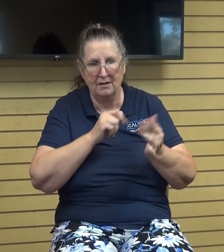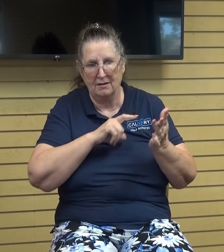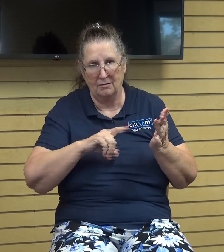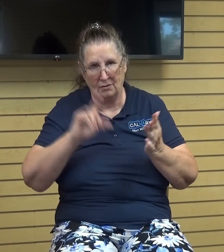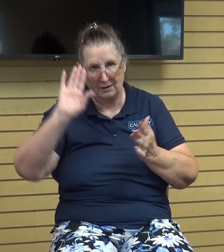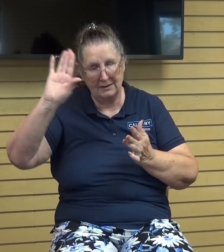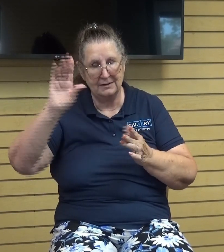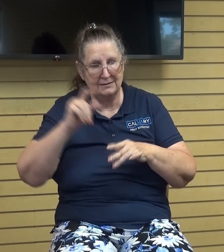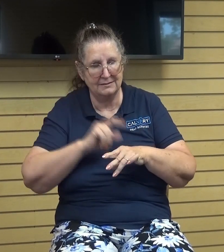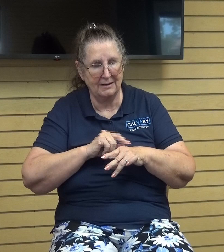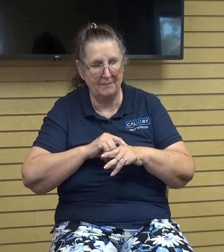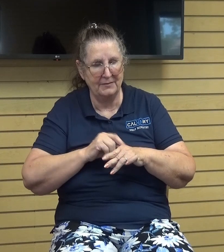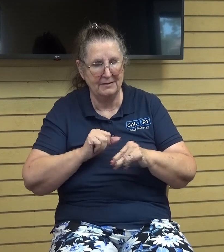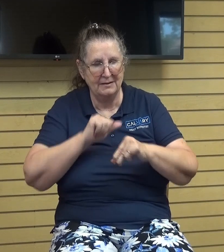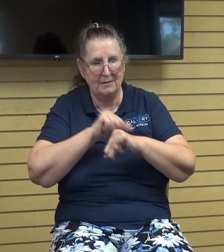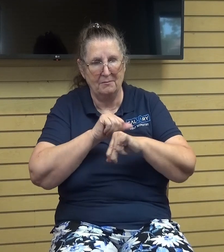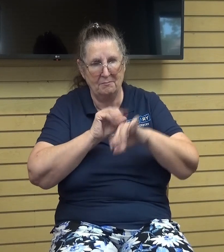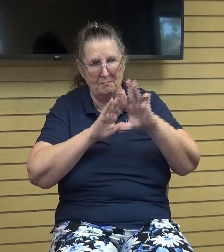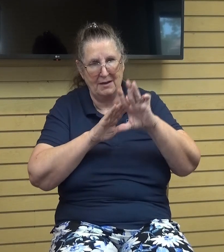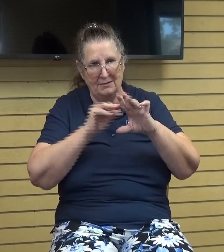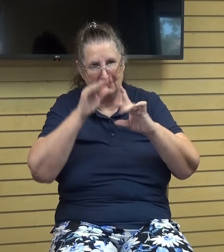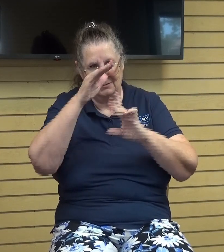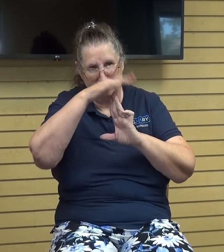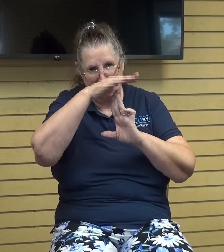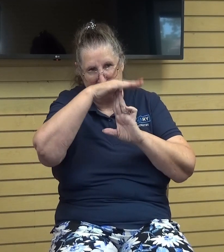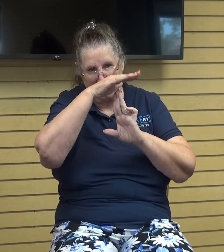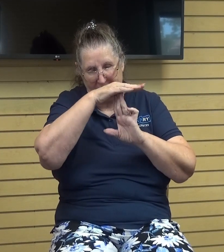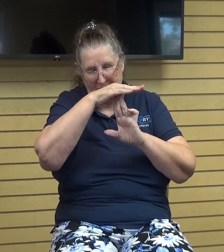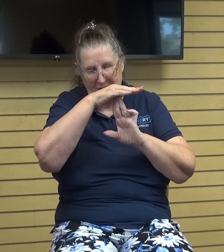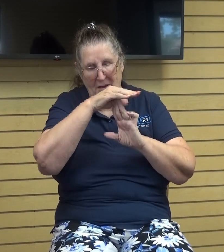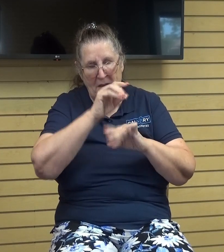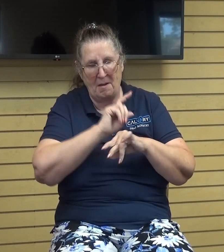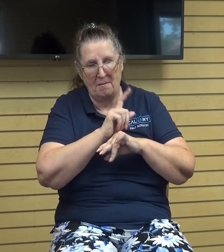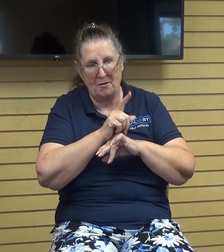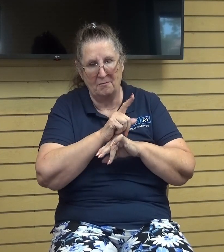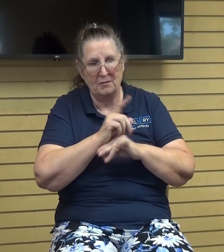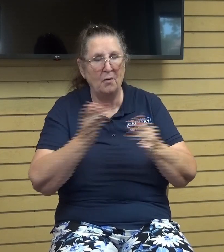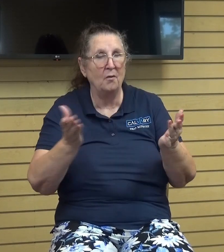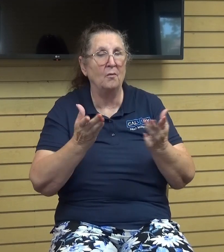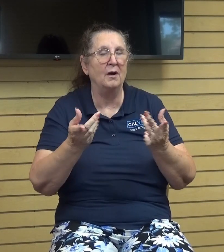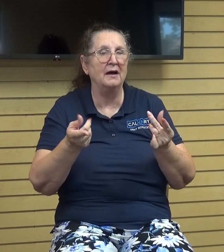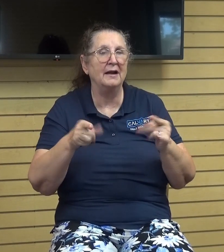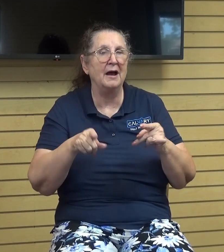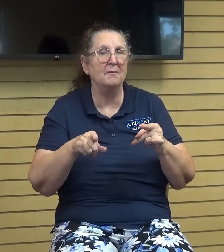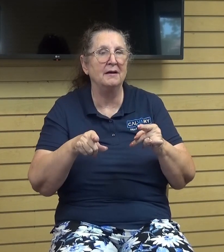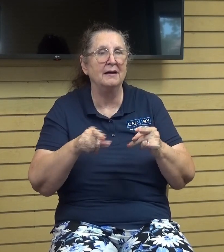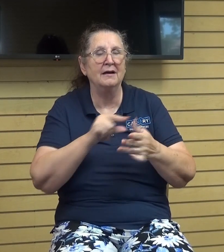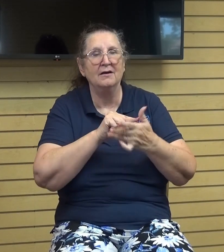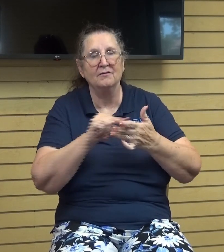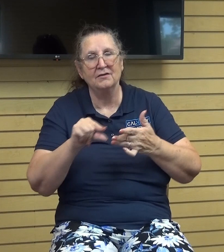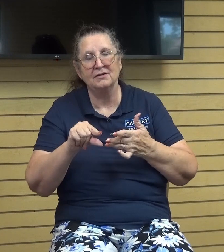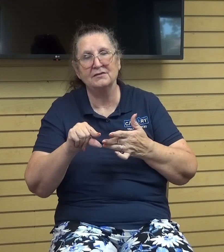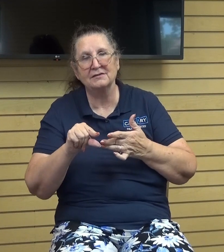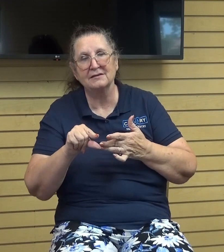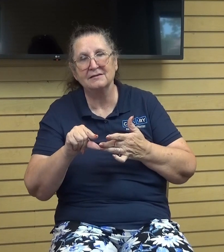so i'm going to read what we um what happened to us in verses uh 55